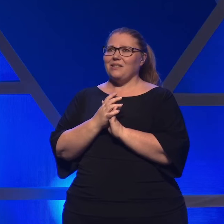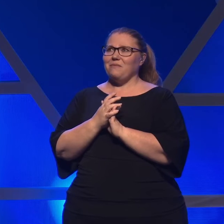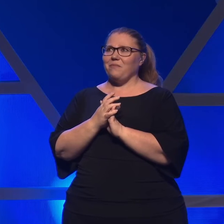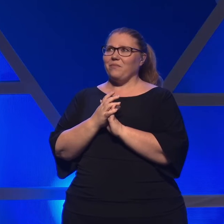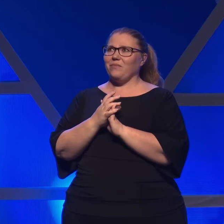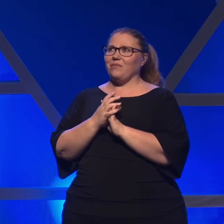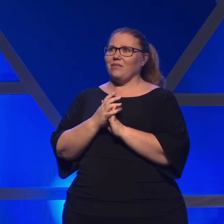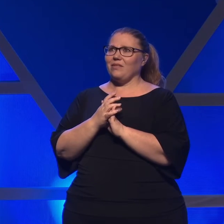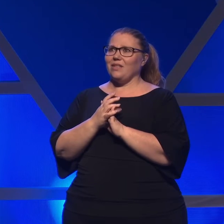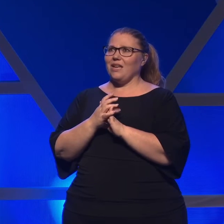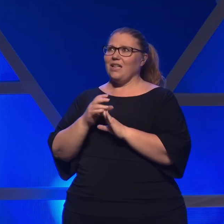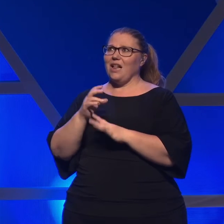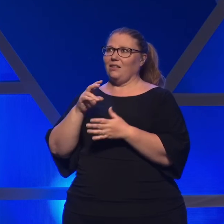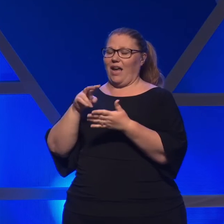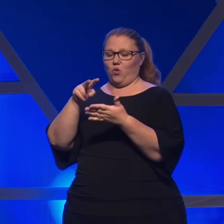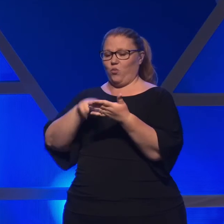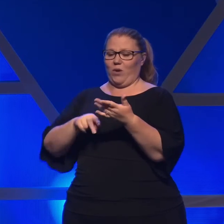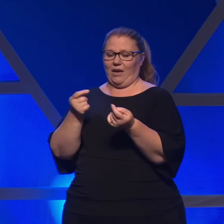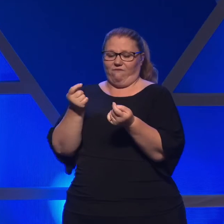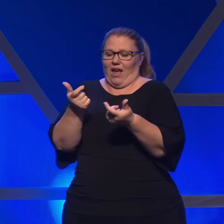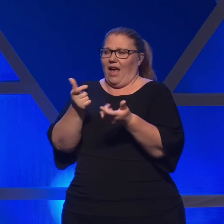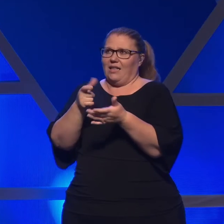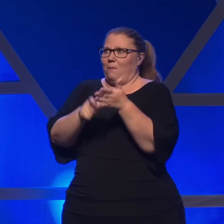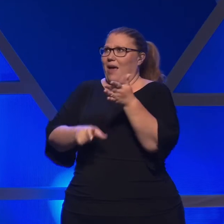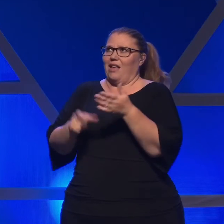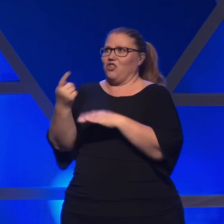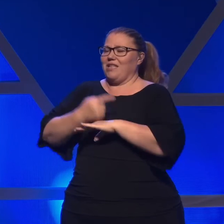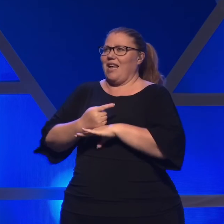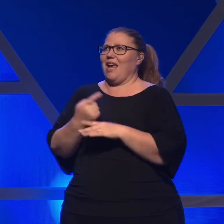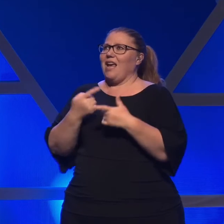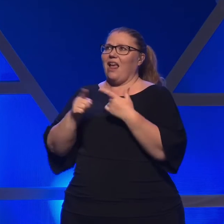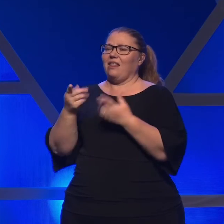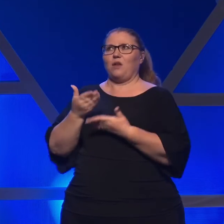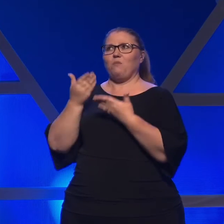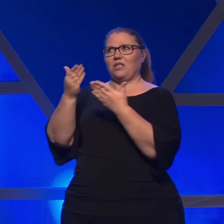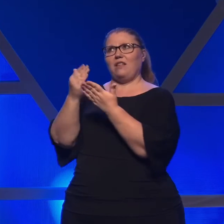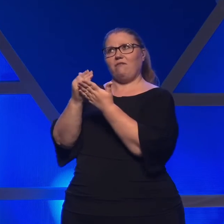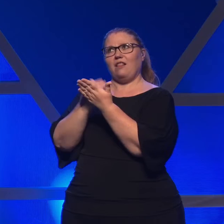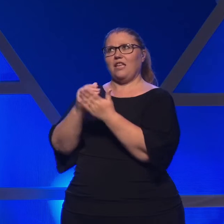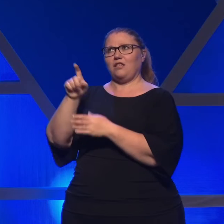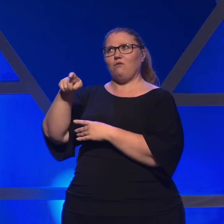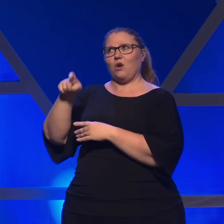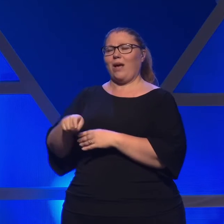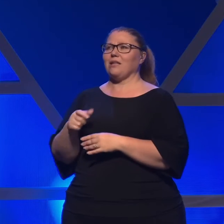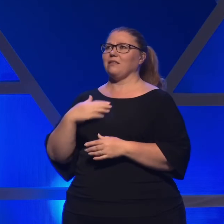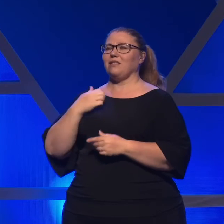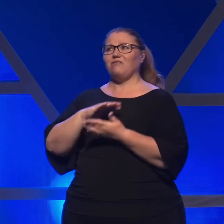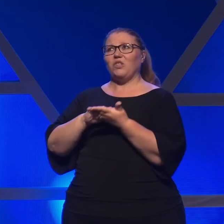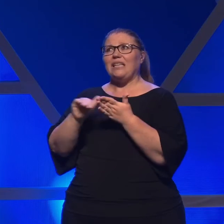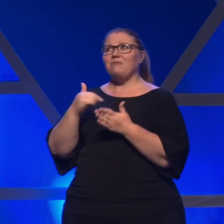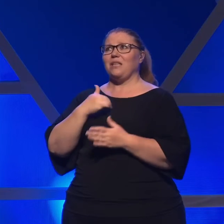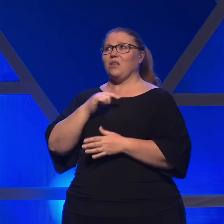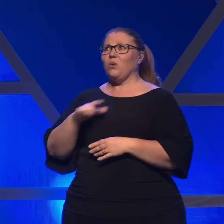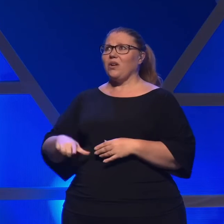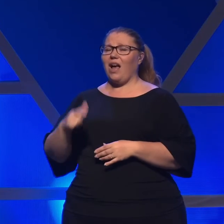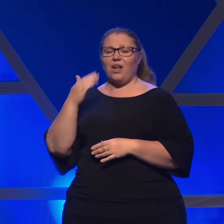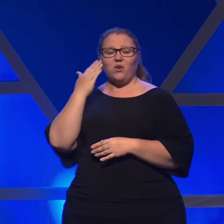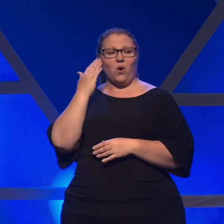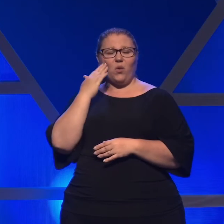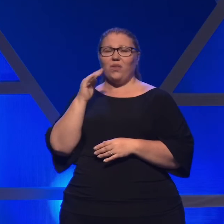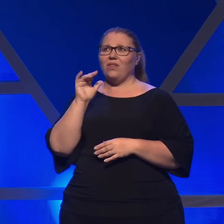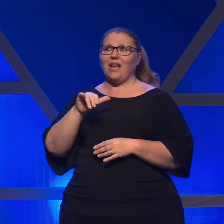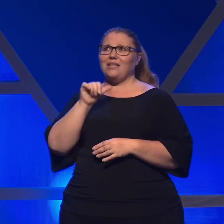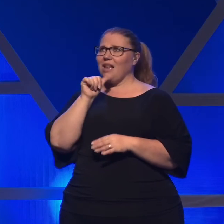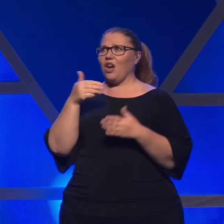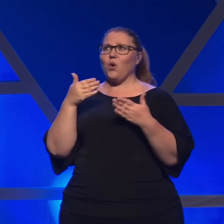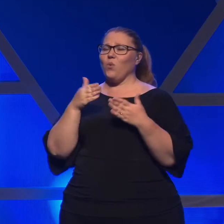over the passage of the day, and then present you with my list of requests. Forgive me, Lord. I know that that's no way